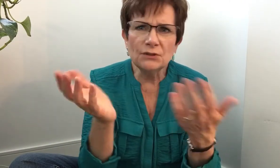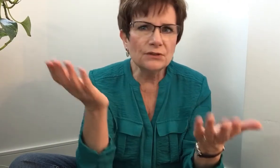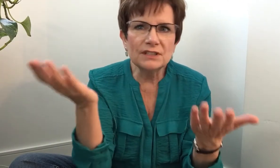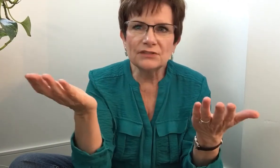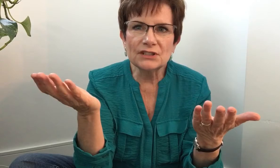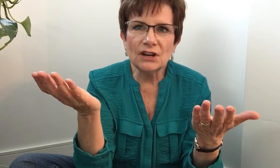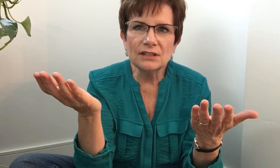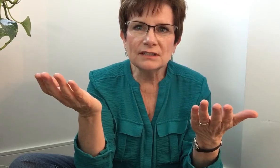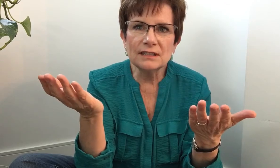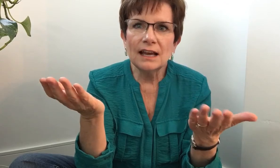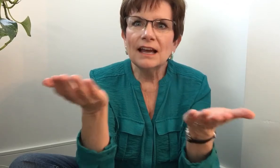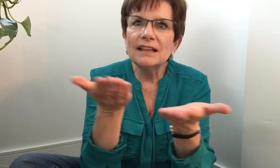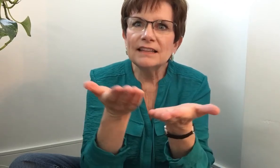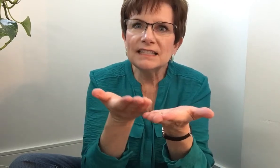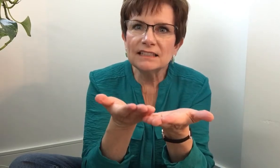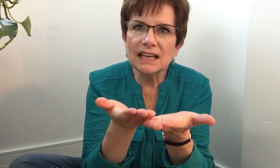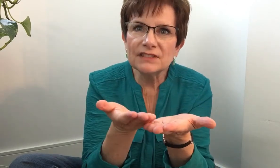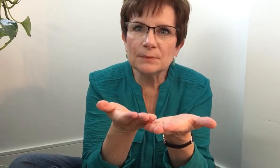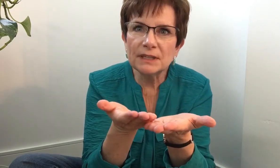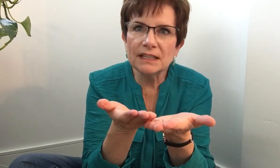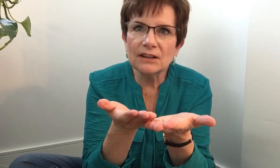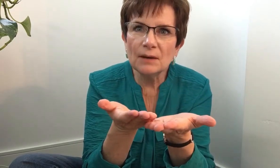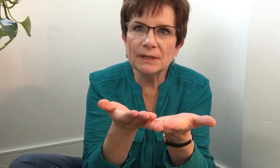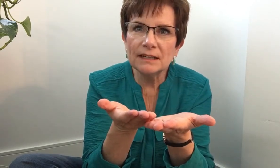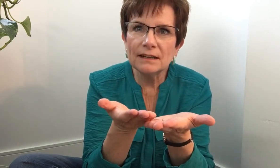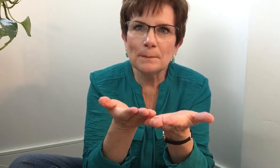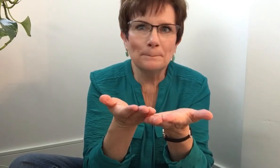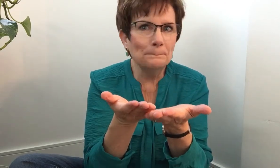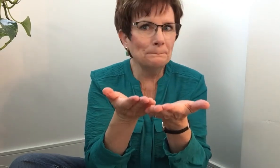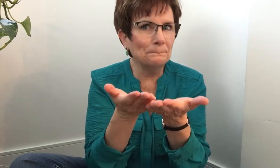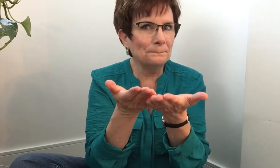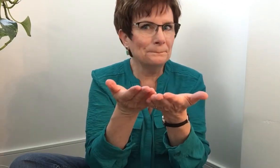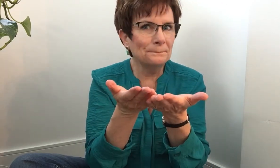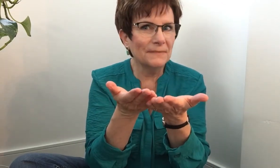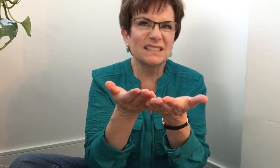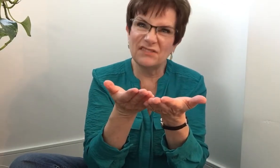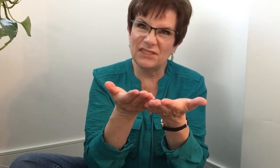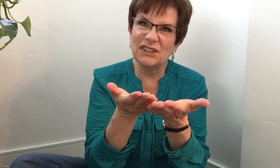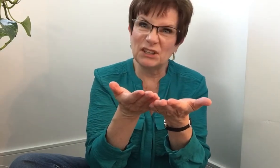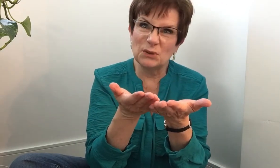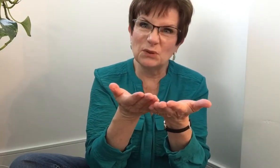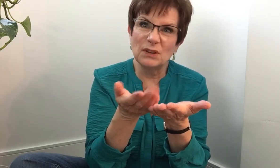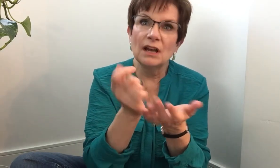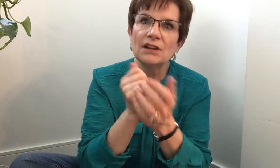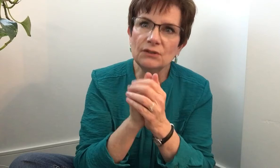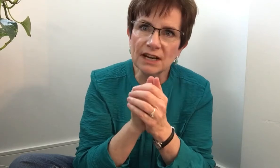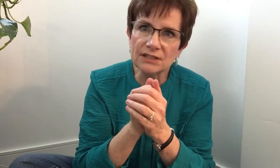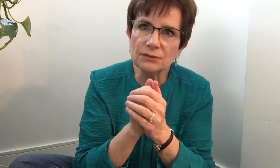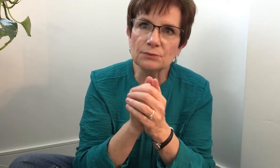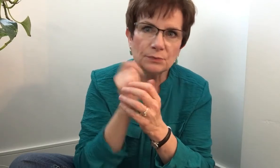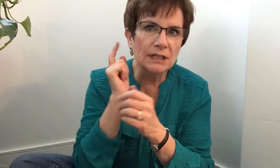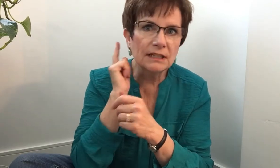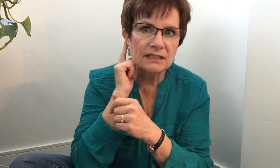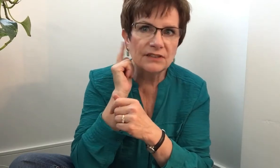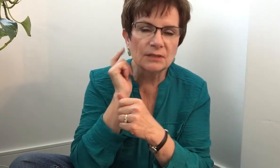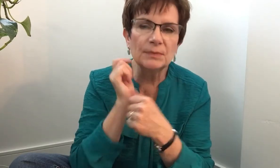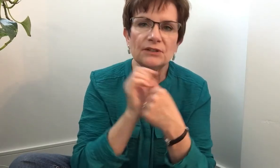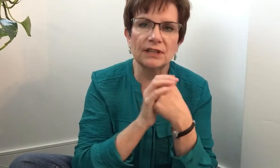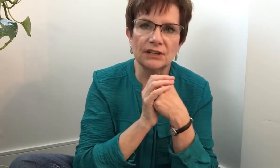though they're different songs, they still have something in common. Mmm, that's very cool. You guys are really developing your ear,